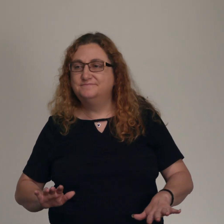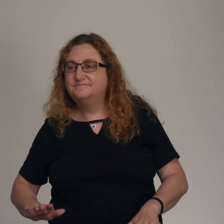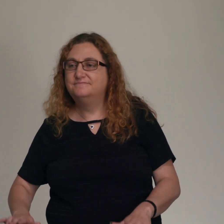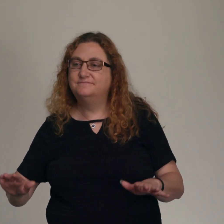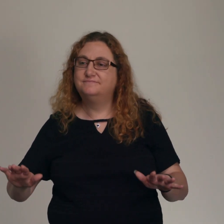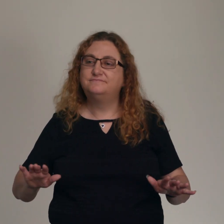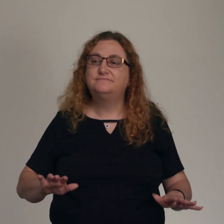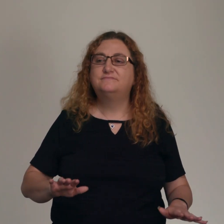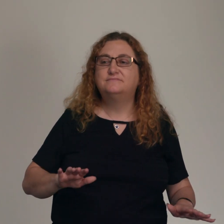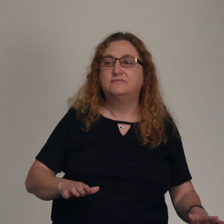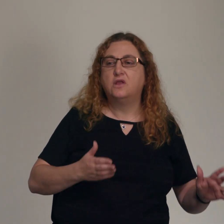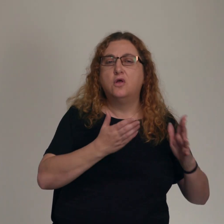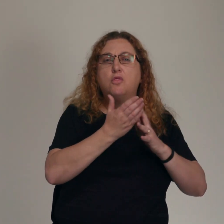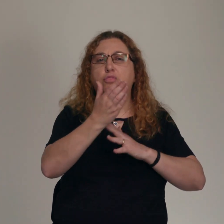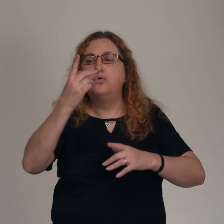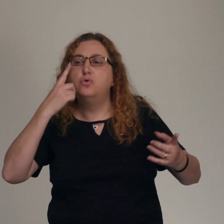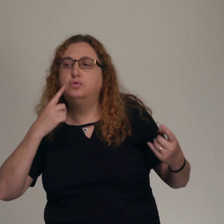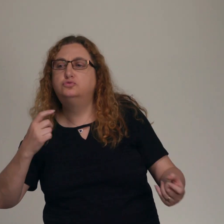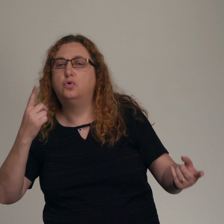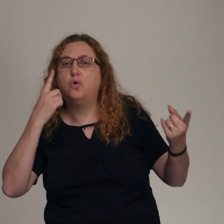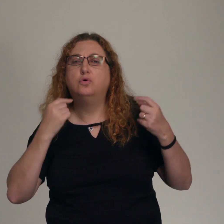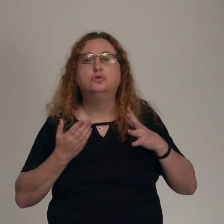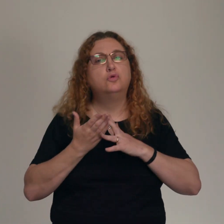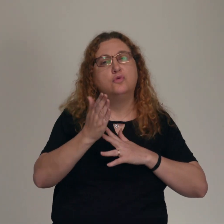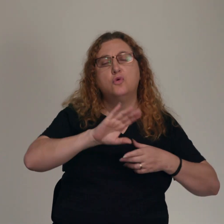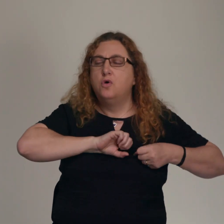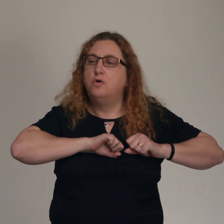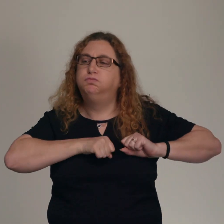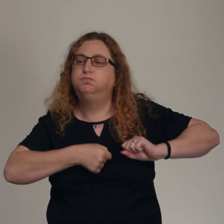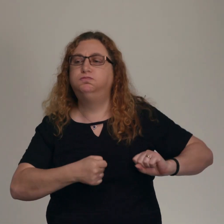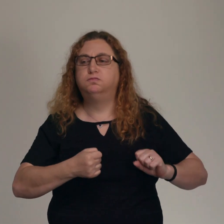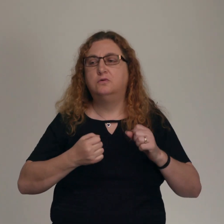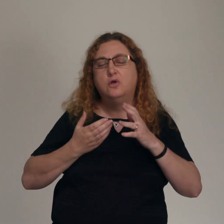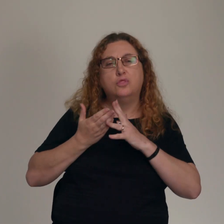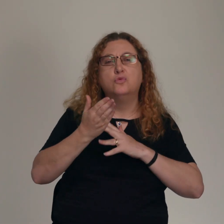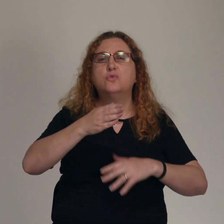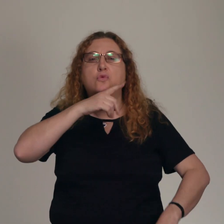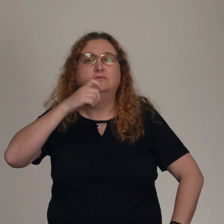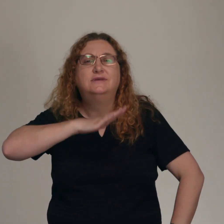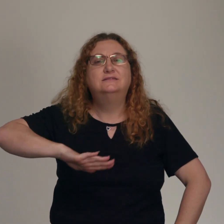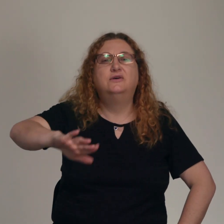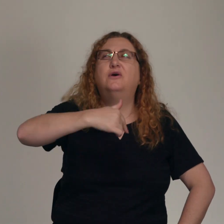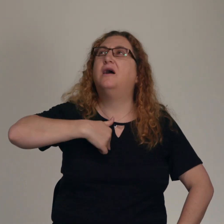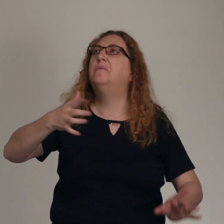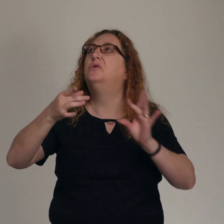love the tears in the heartache in the desert I'm yours in the joy